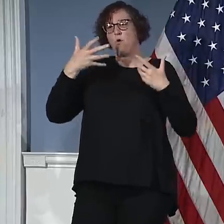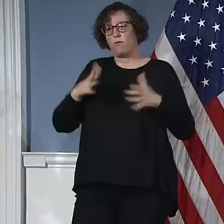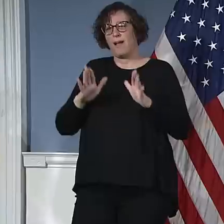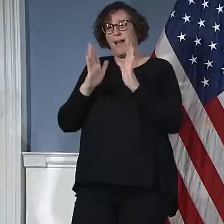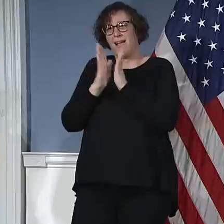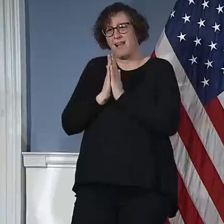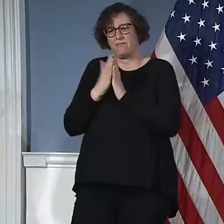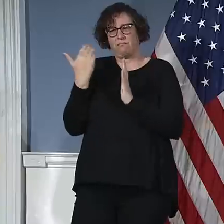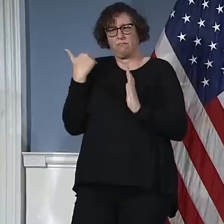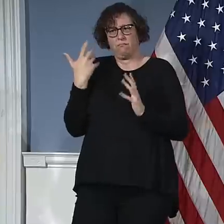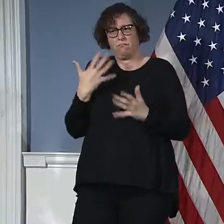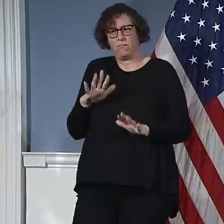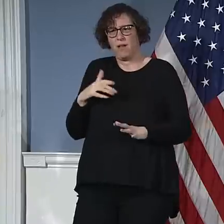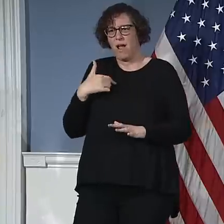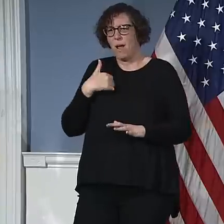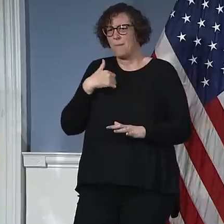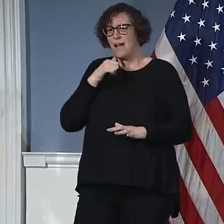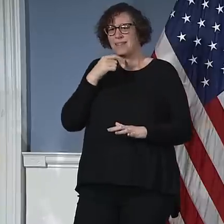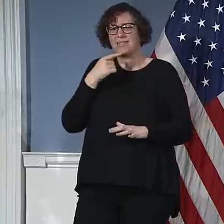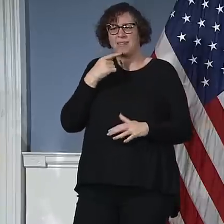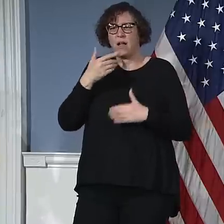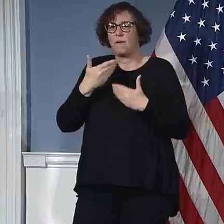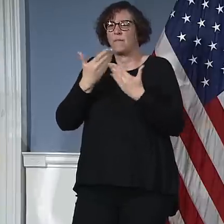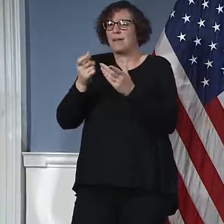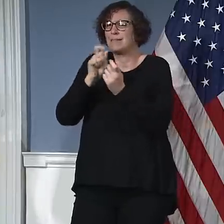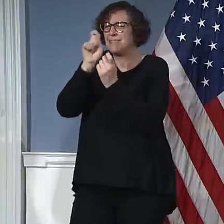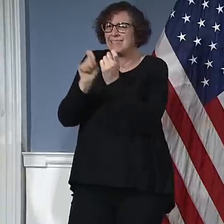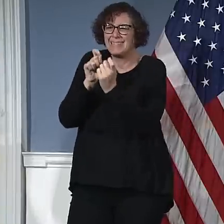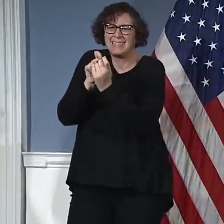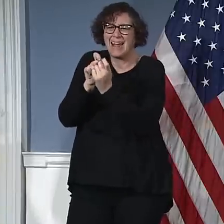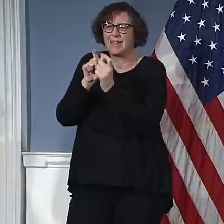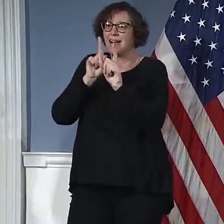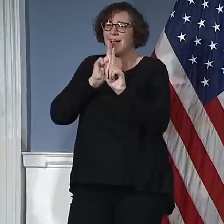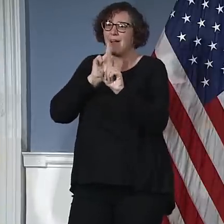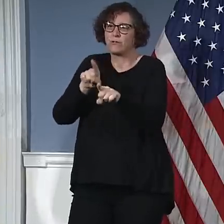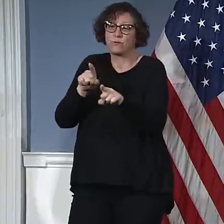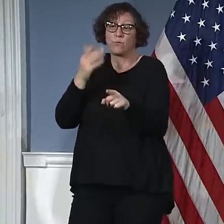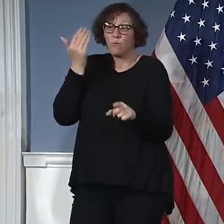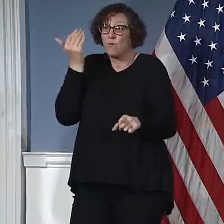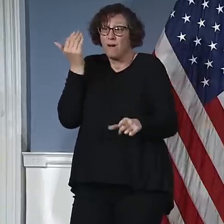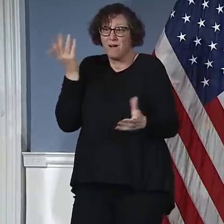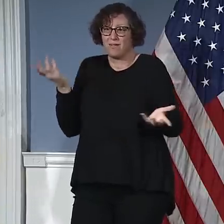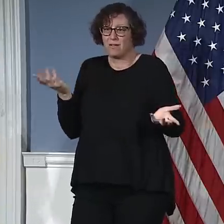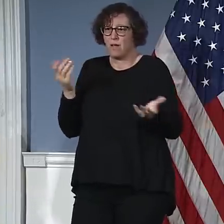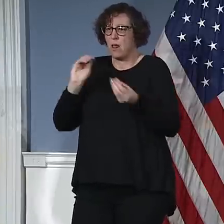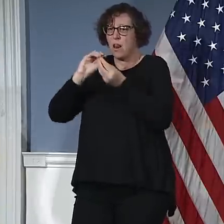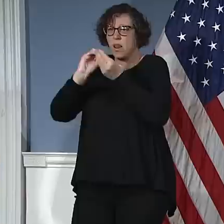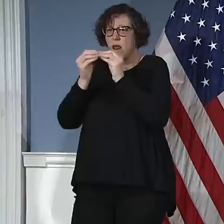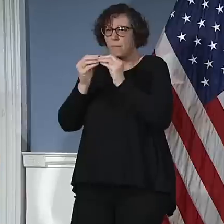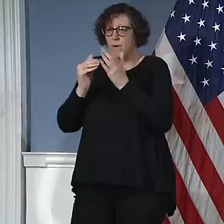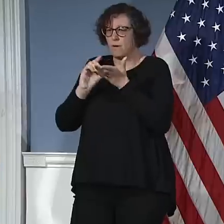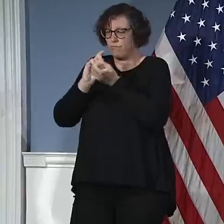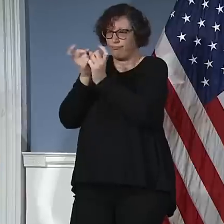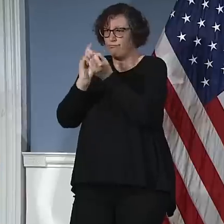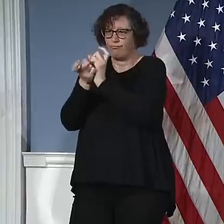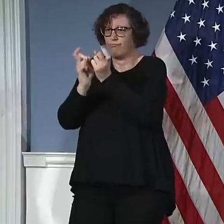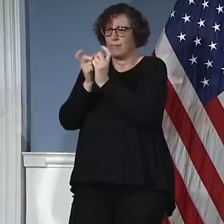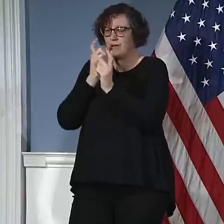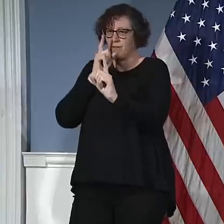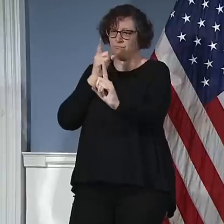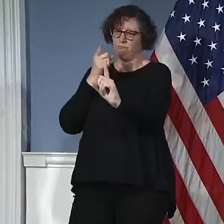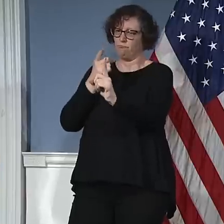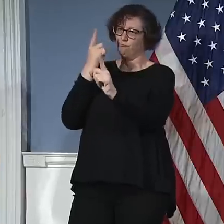specific answers to something that's a constantly moving target. It's not fair to New Yorkers